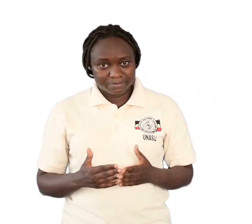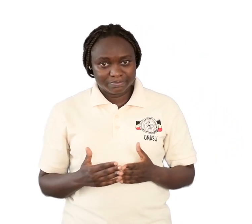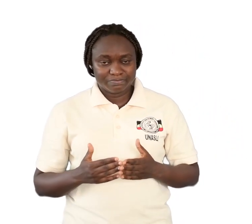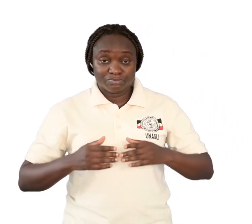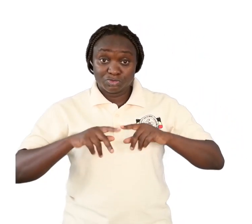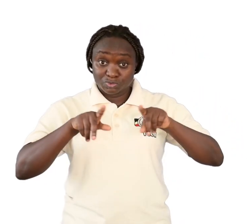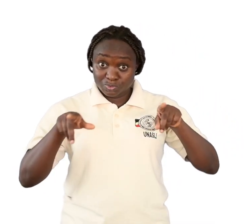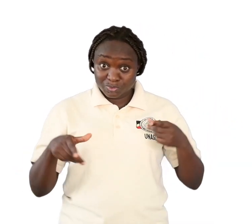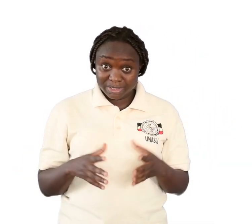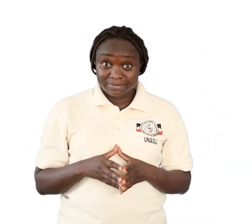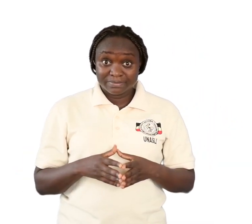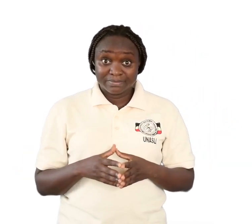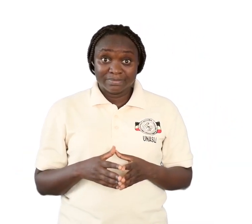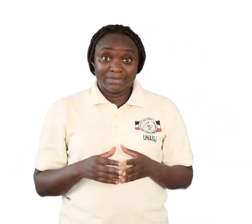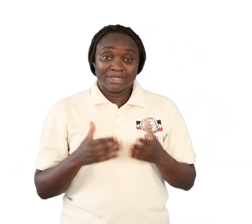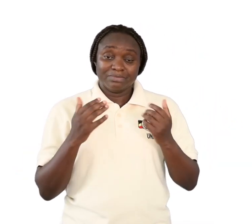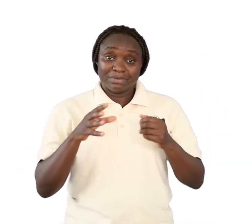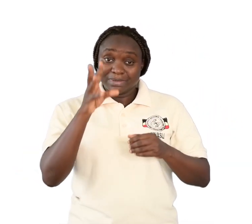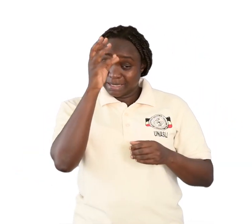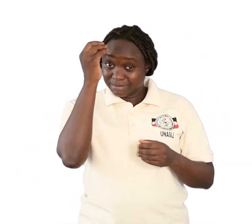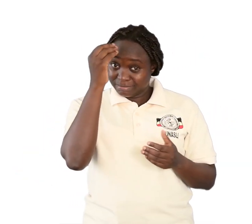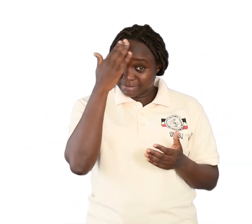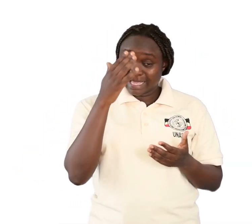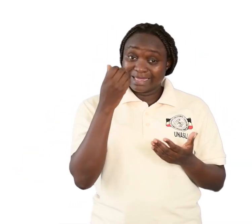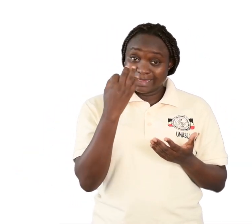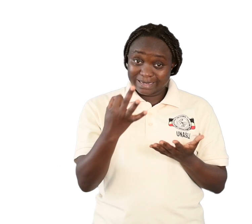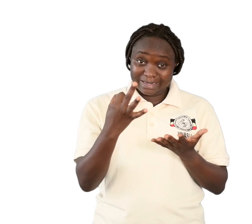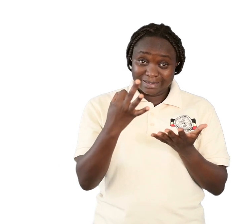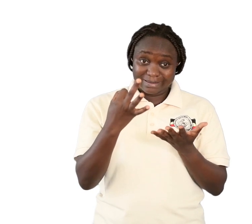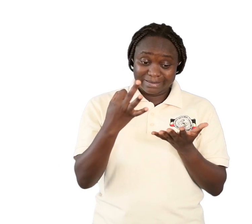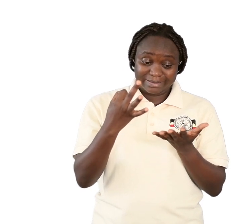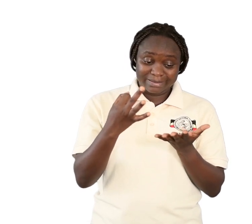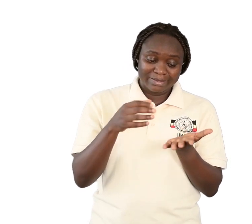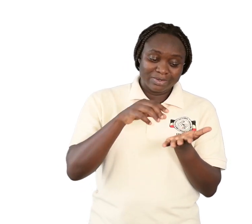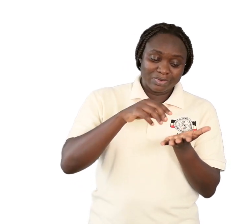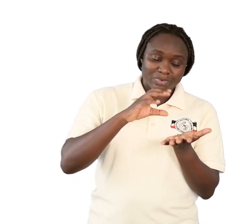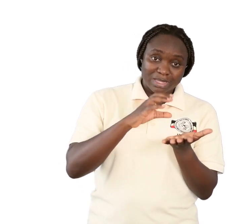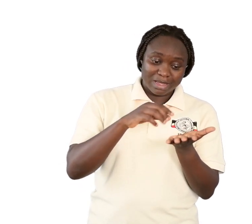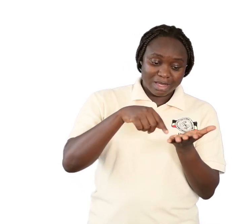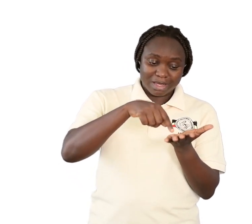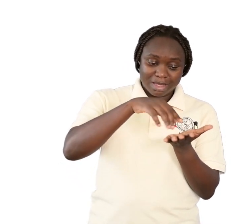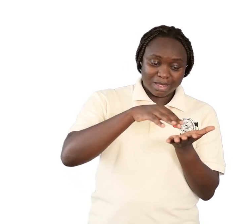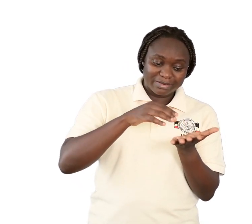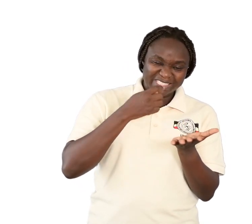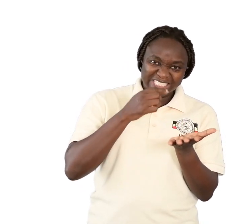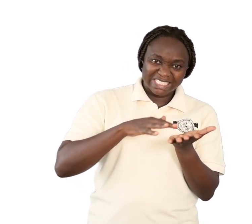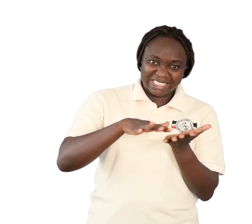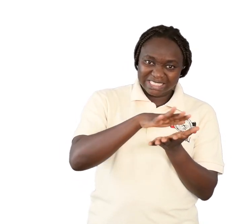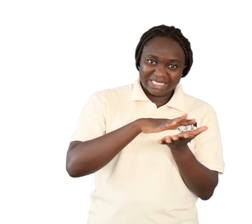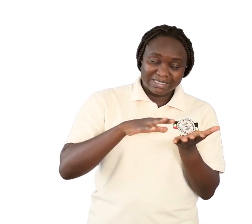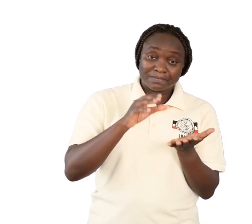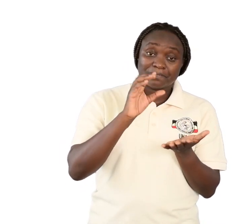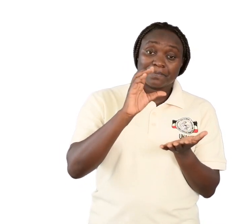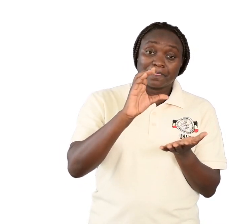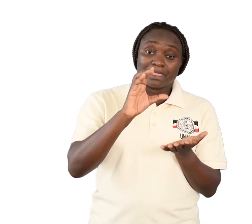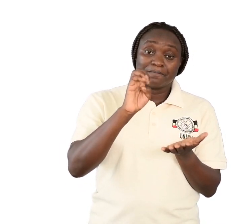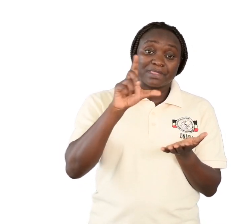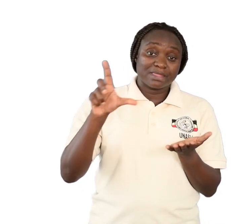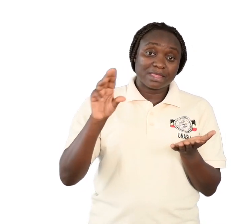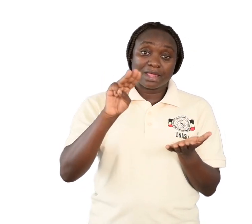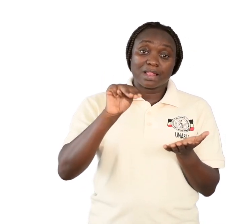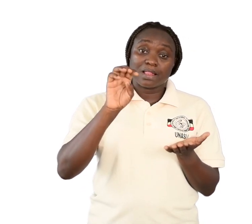together. We have three main parts. The cell membrane, the cytoplasm,